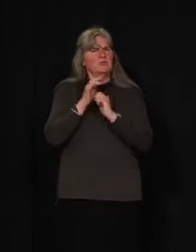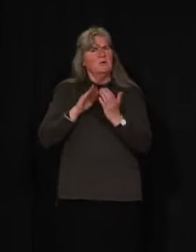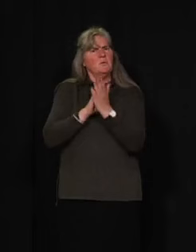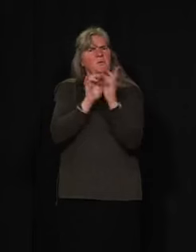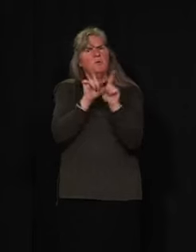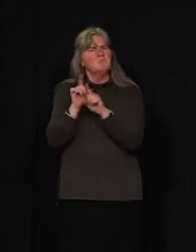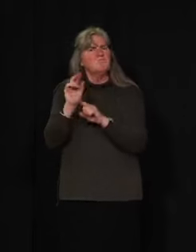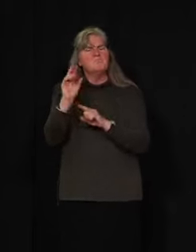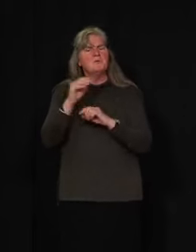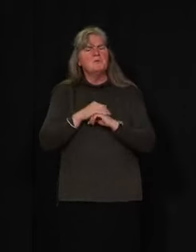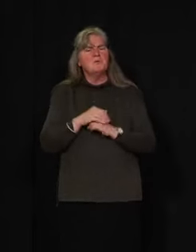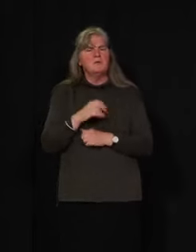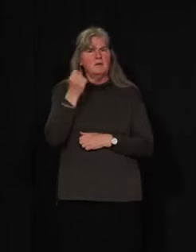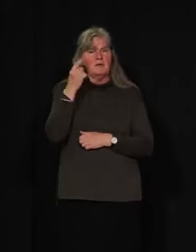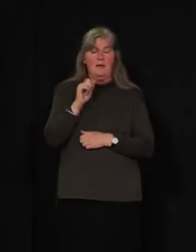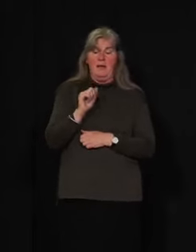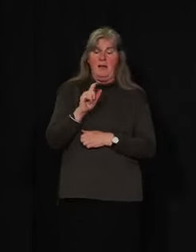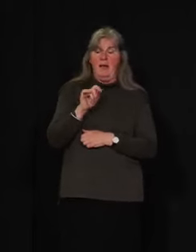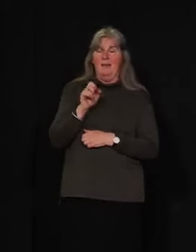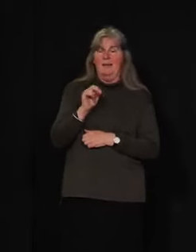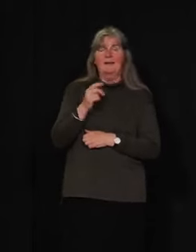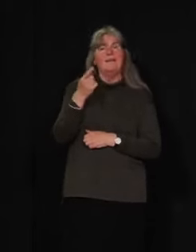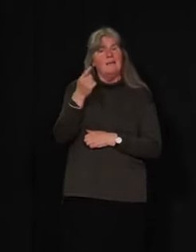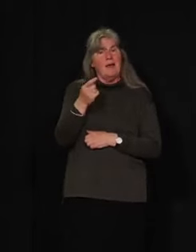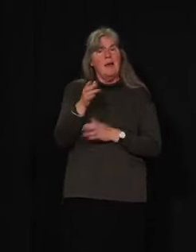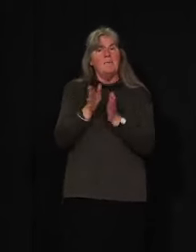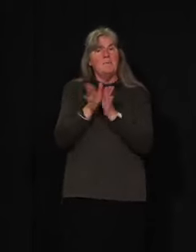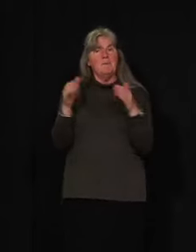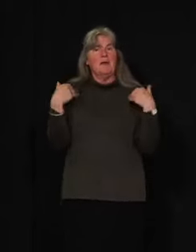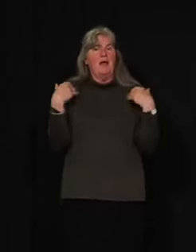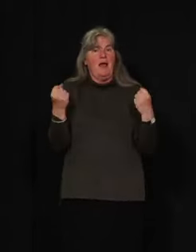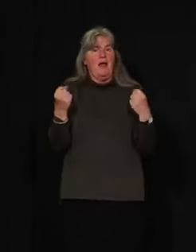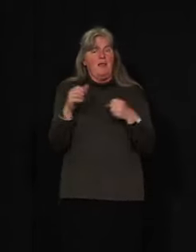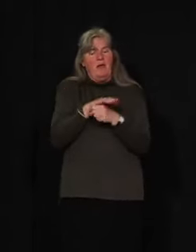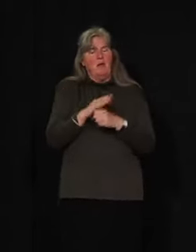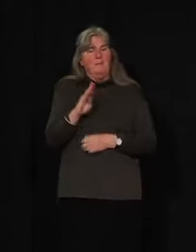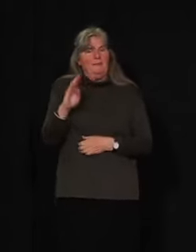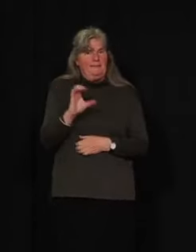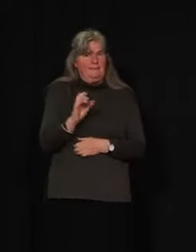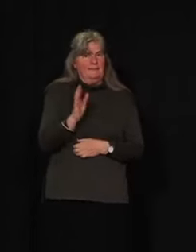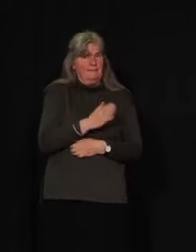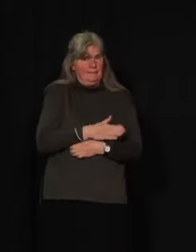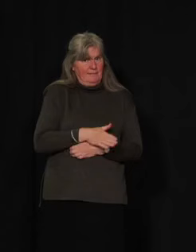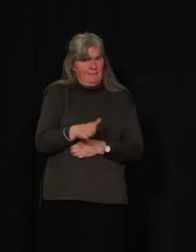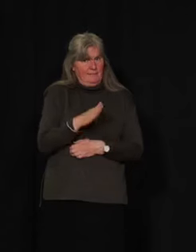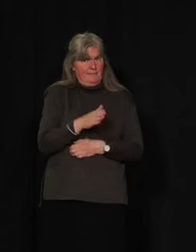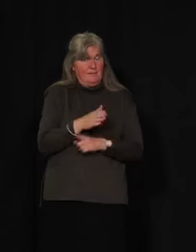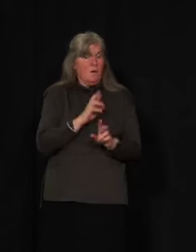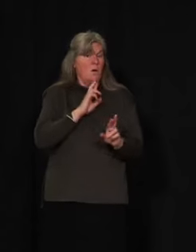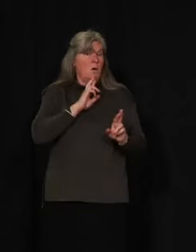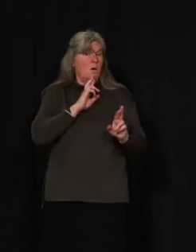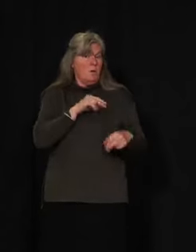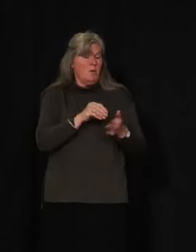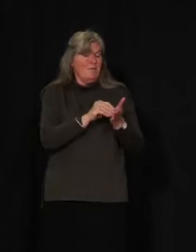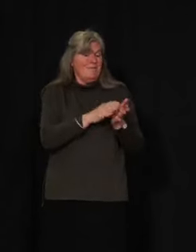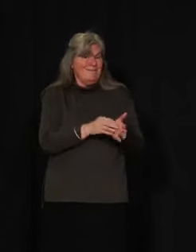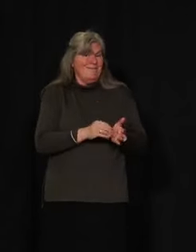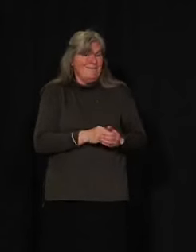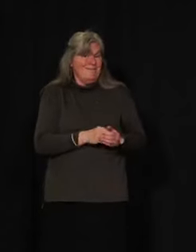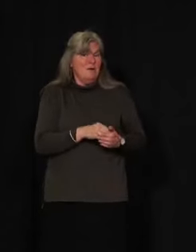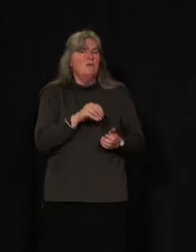Atlin is administratively in the public health region of BC, so the reporting would be through